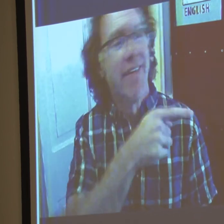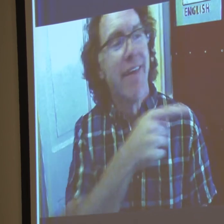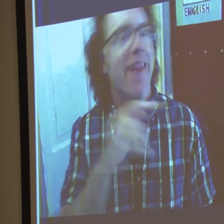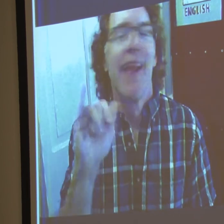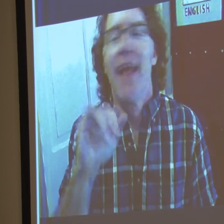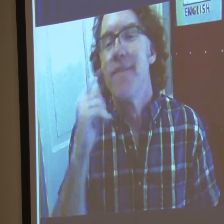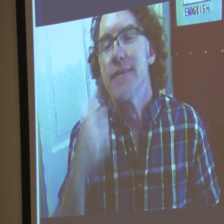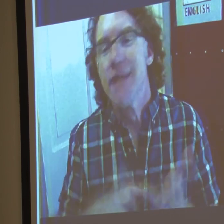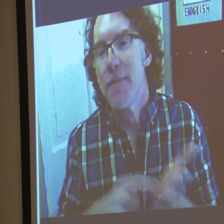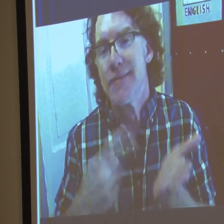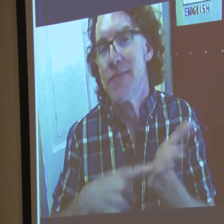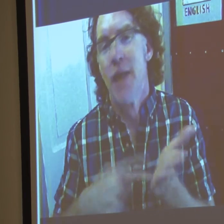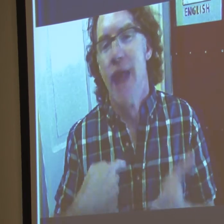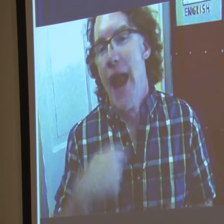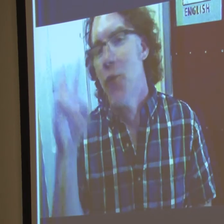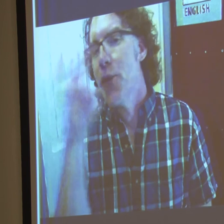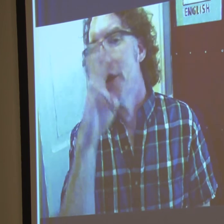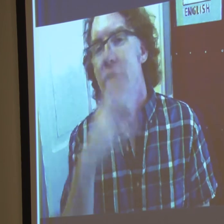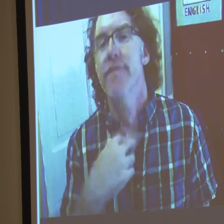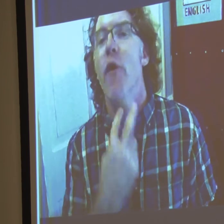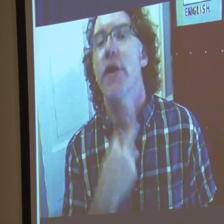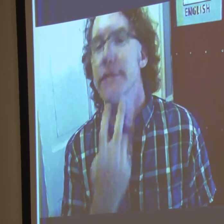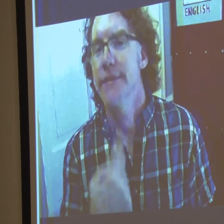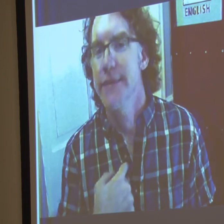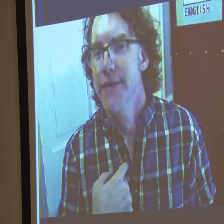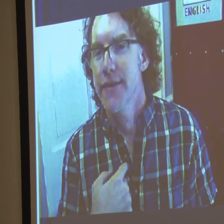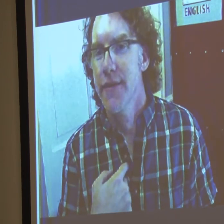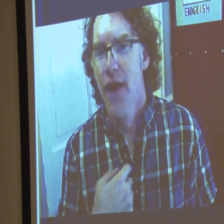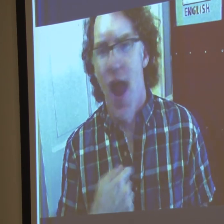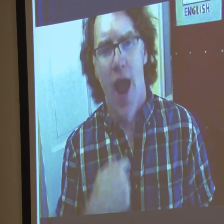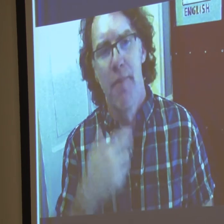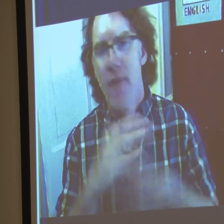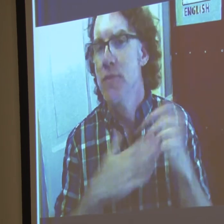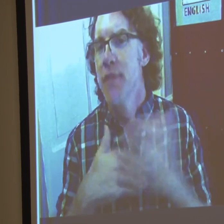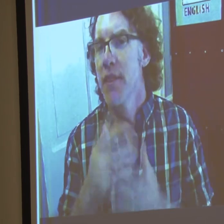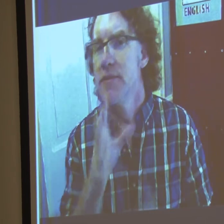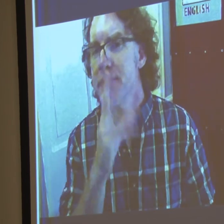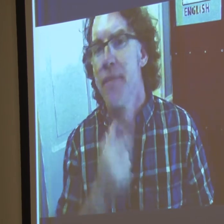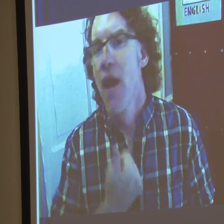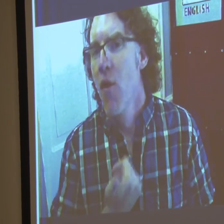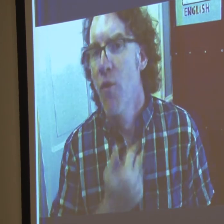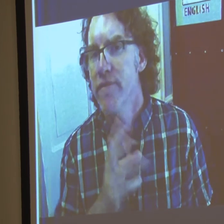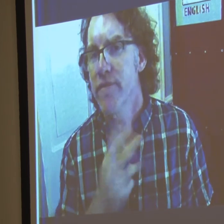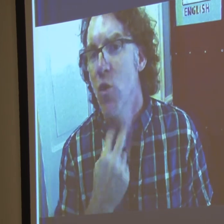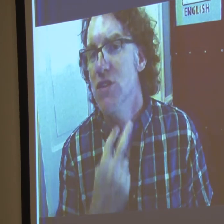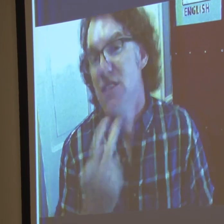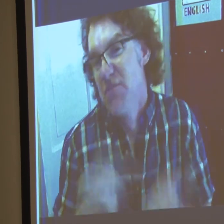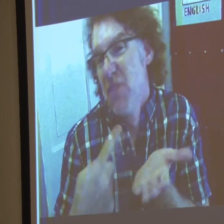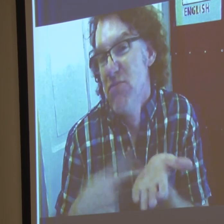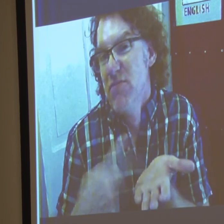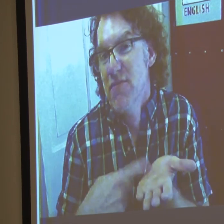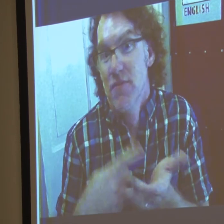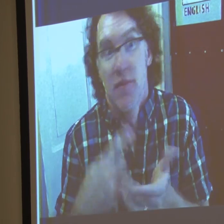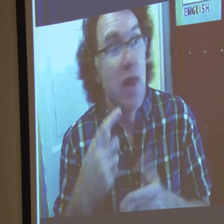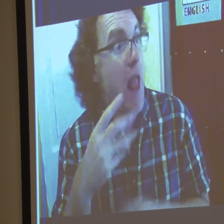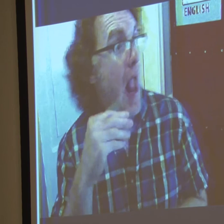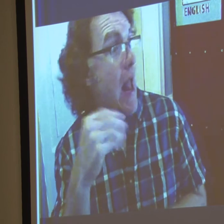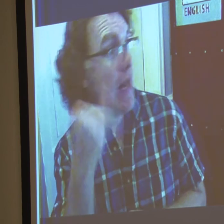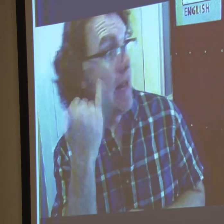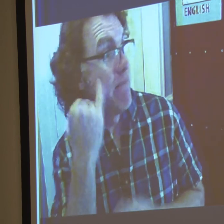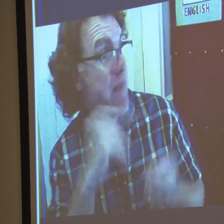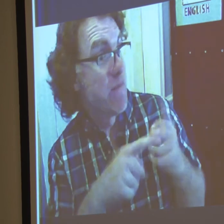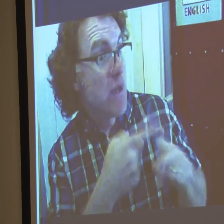them, as long as you feel comfortable. Sometimes when I talk, I have a weird voice, but I am